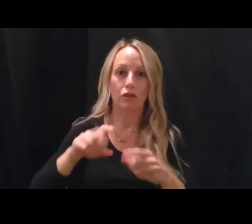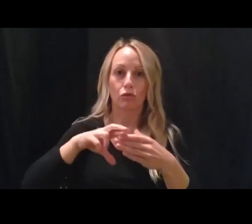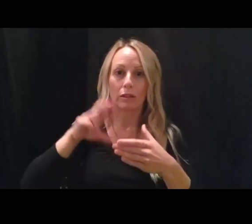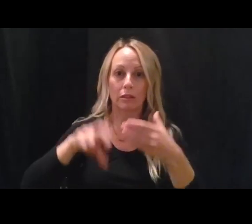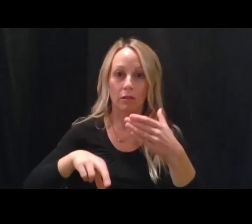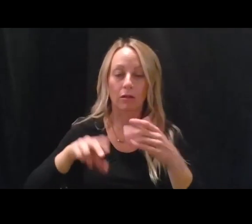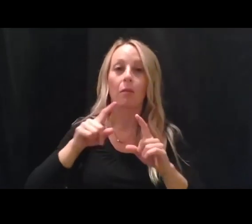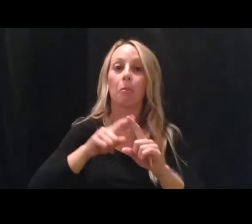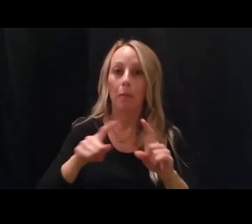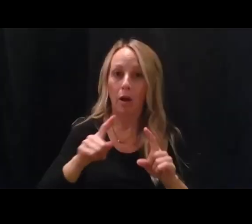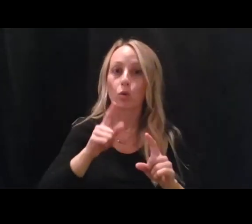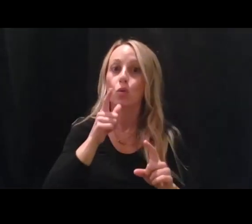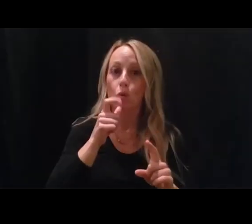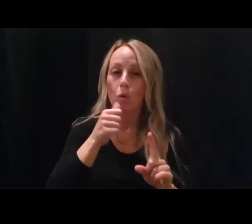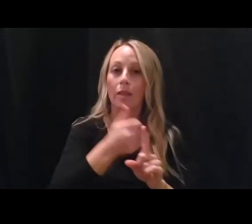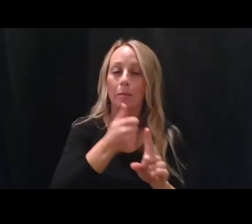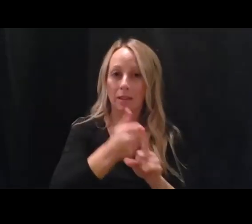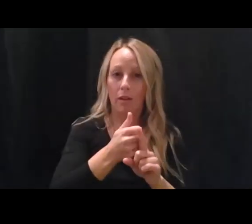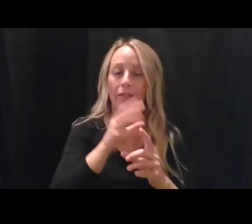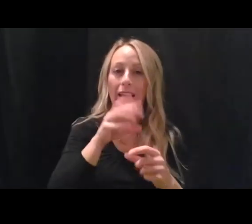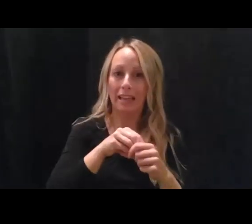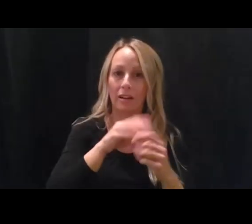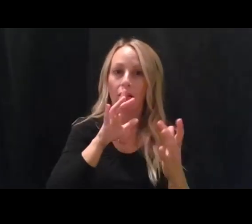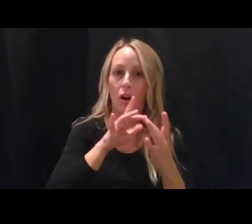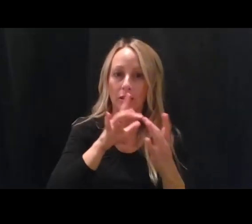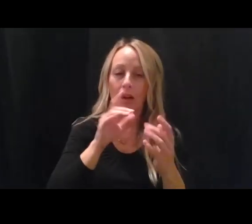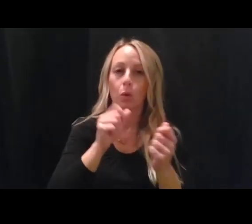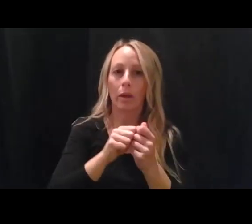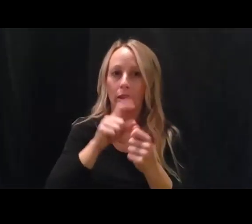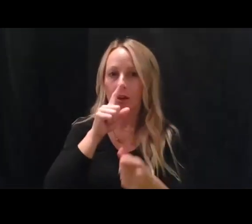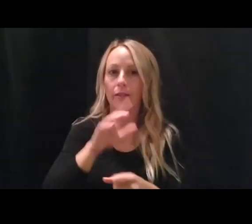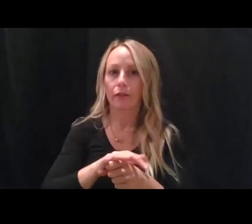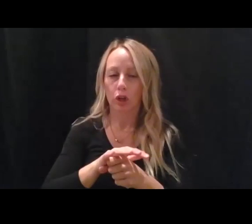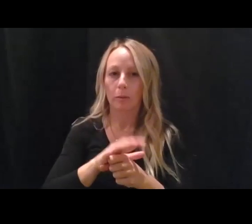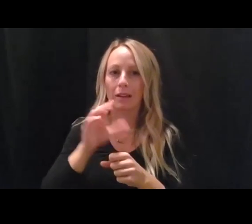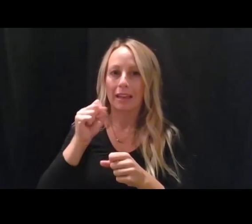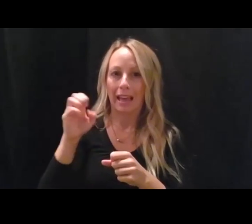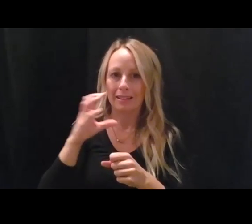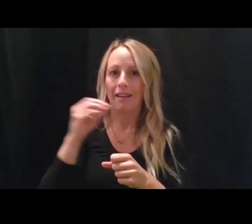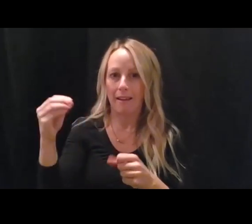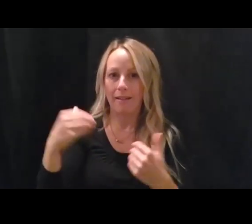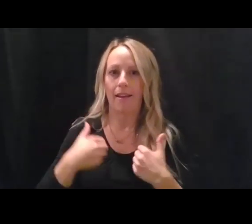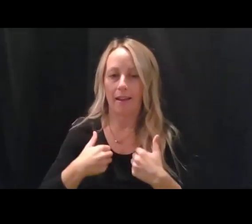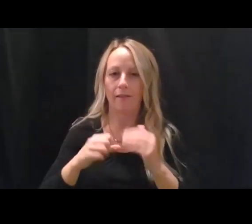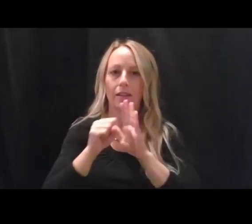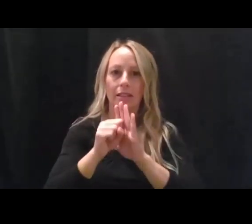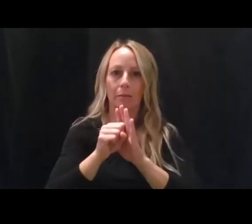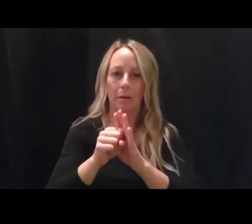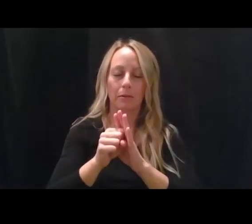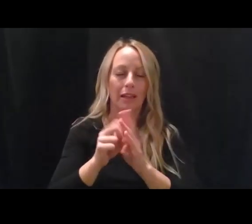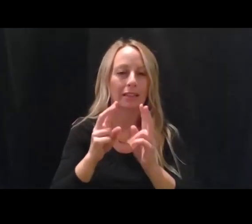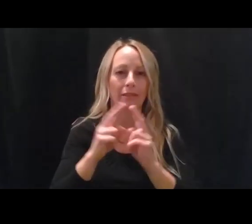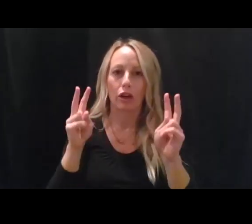uh, contacts of a confirmed case and have symptoms. So it's a very standard